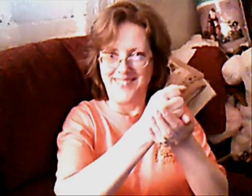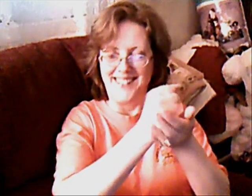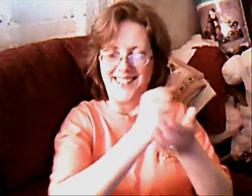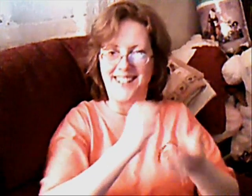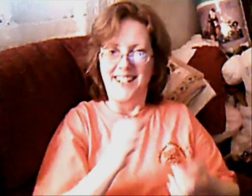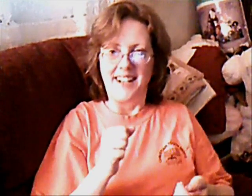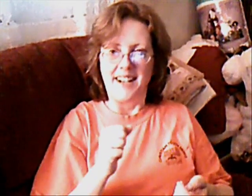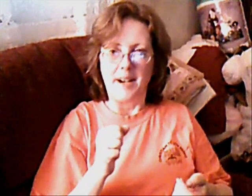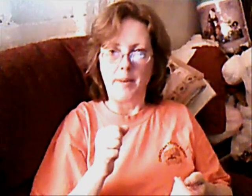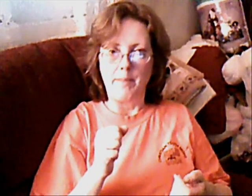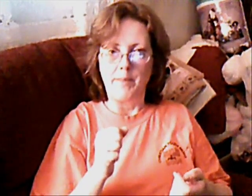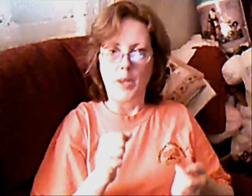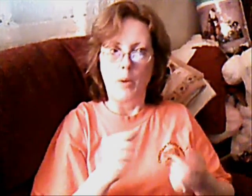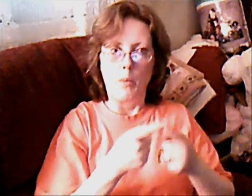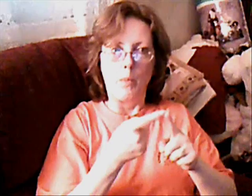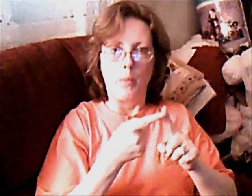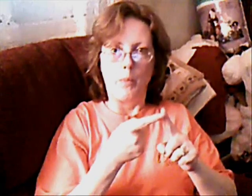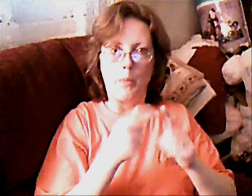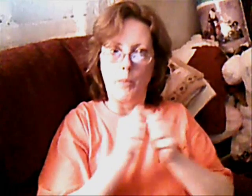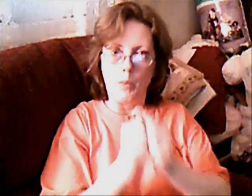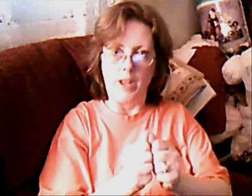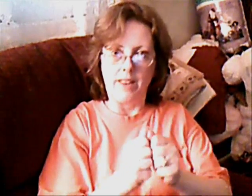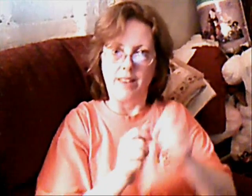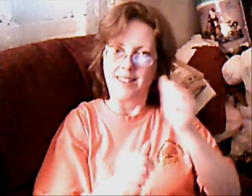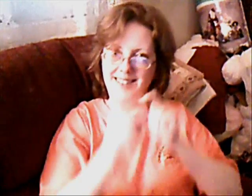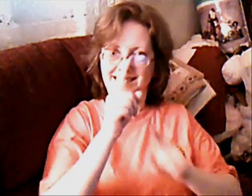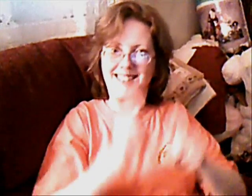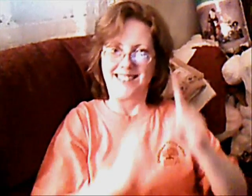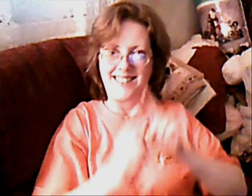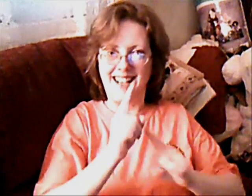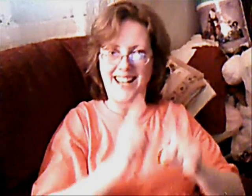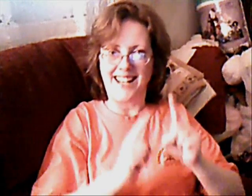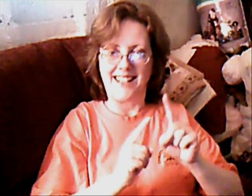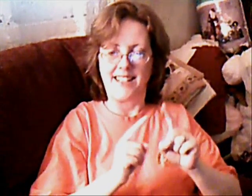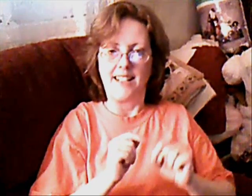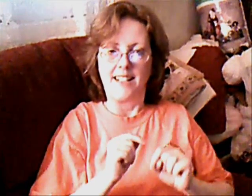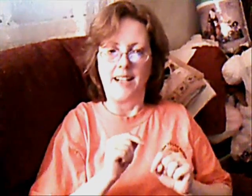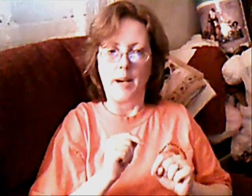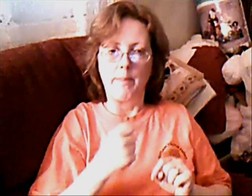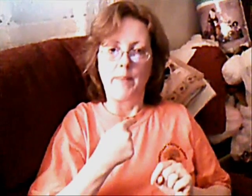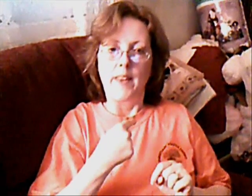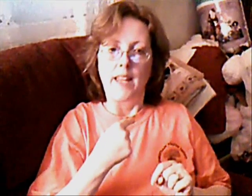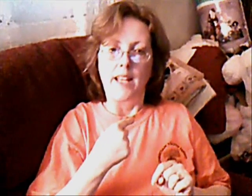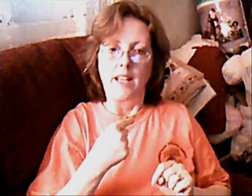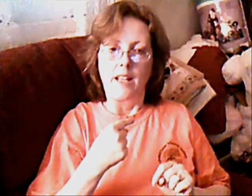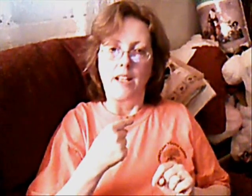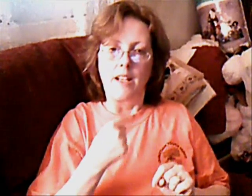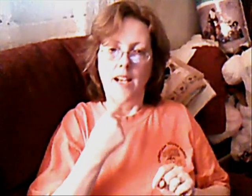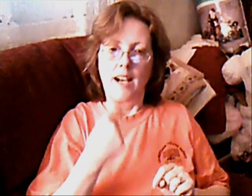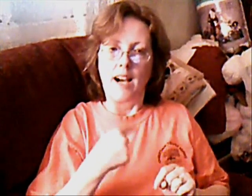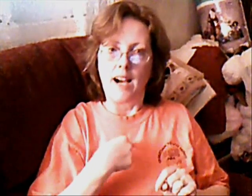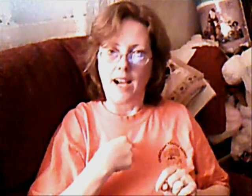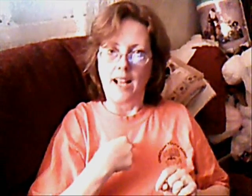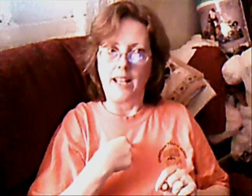great thou art. Then sings my